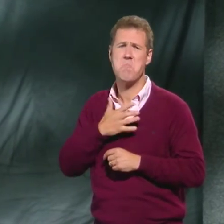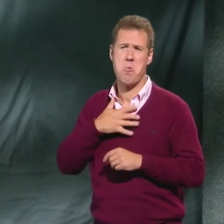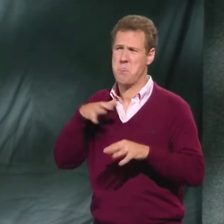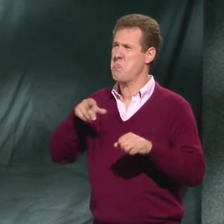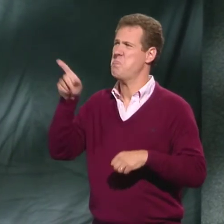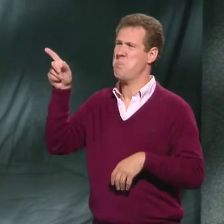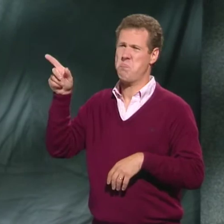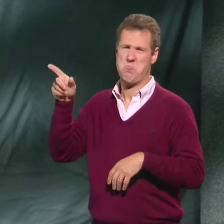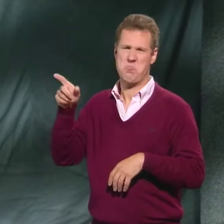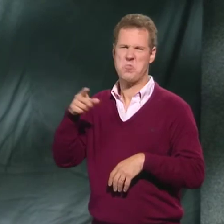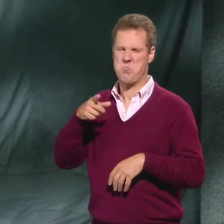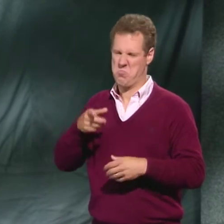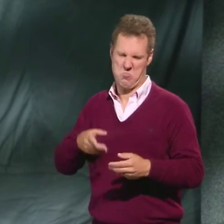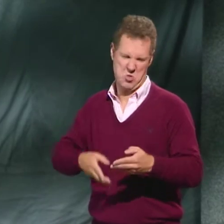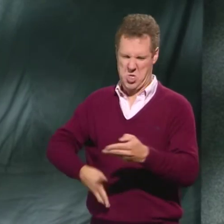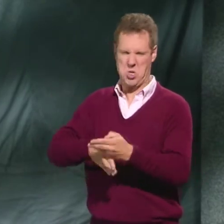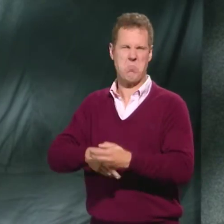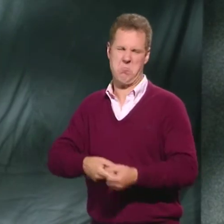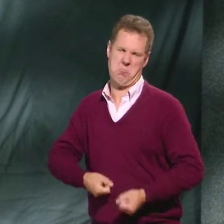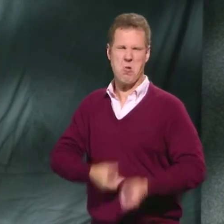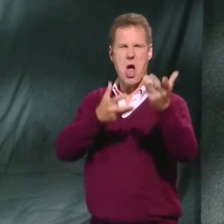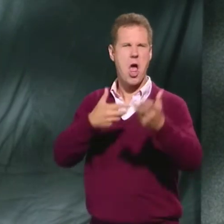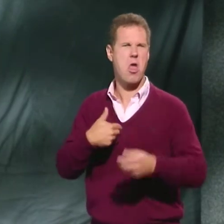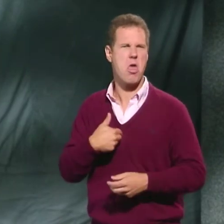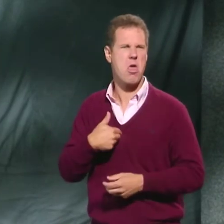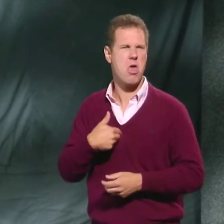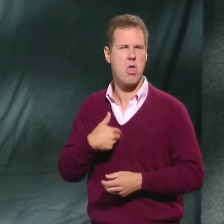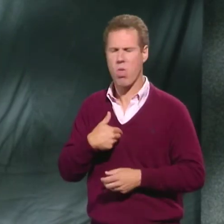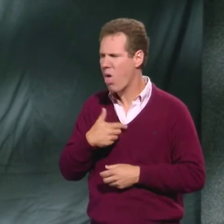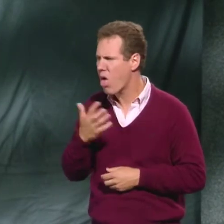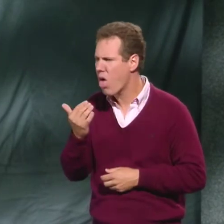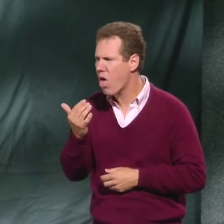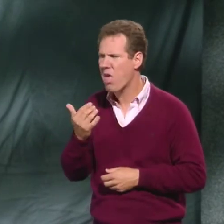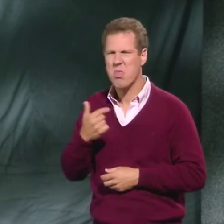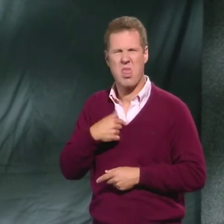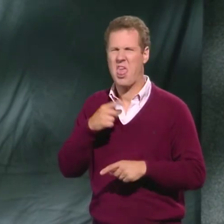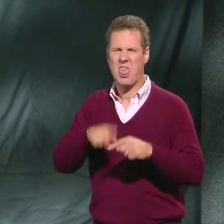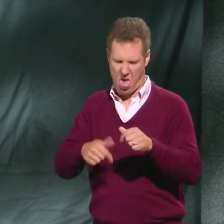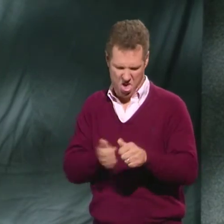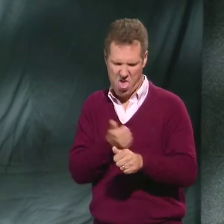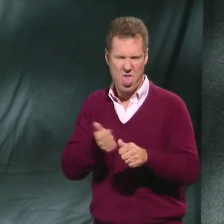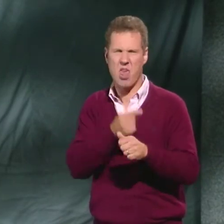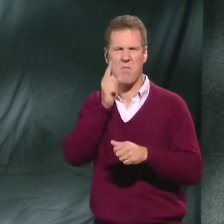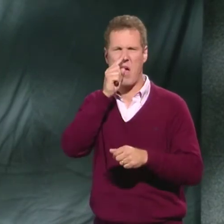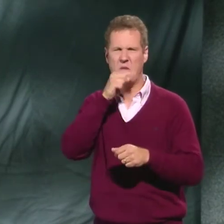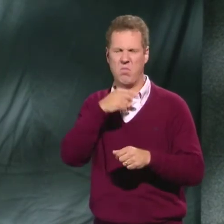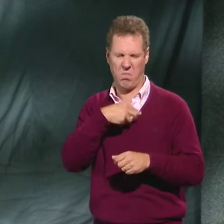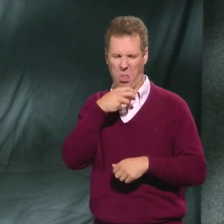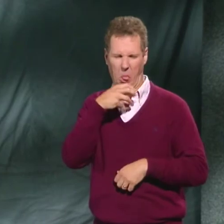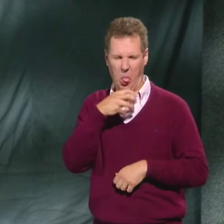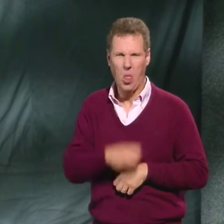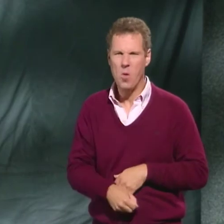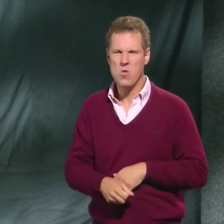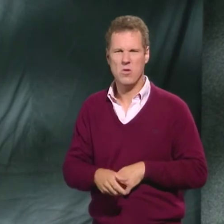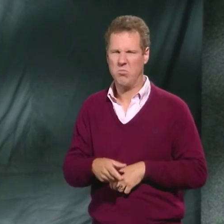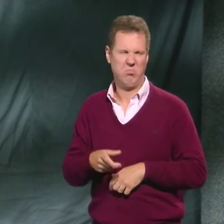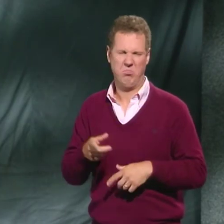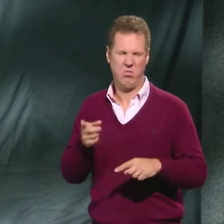owner kicked me out because I can't chase mice anymore. I'm too old, I'm too fat, and I can't run.